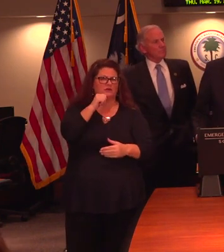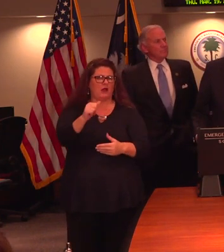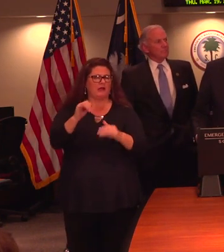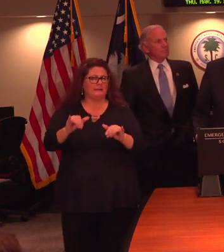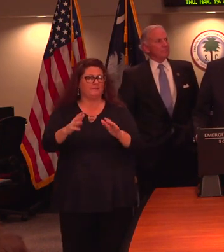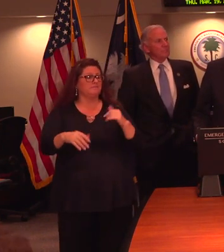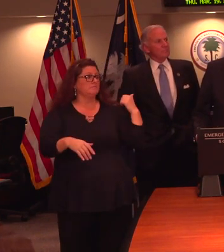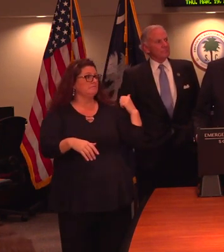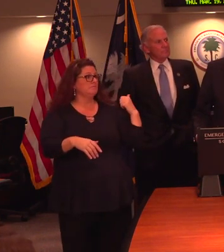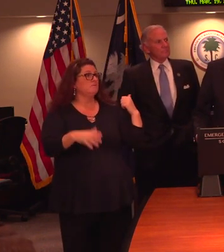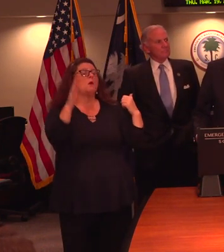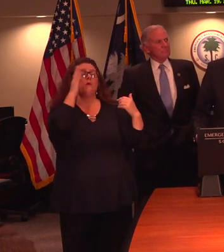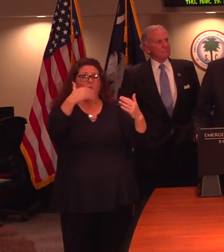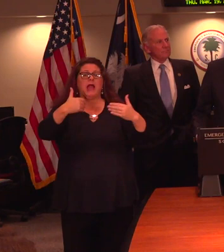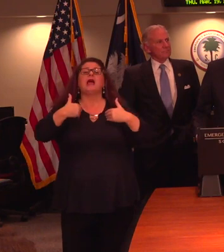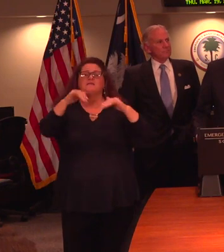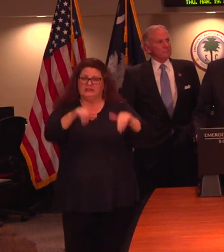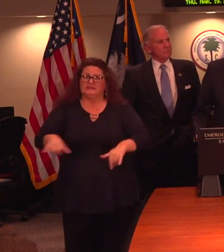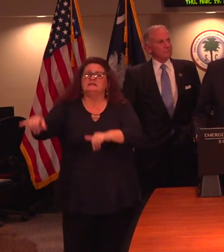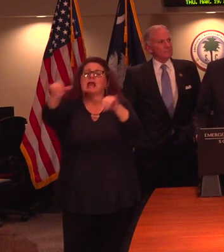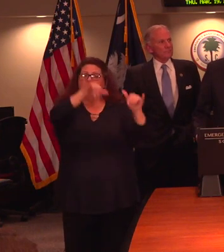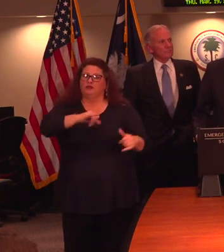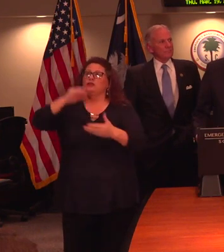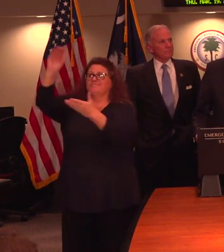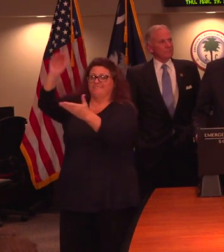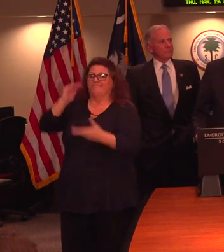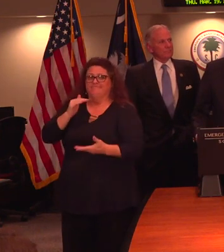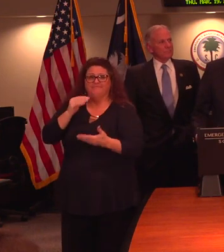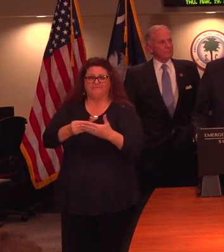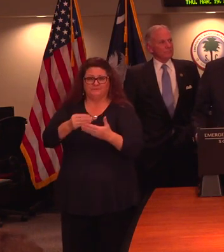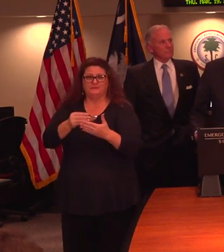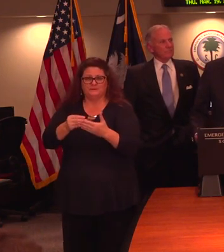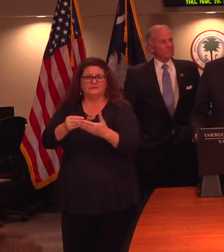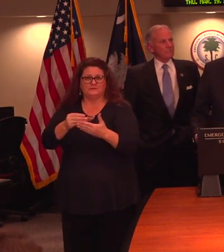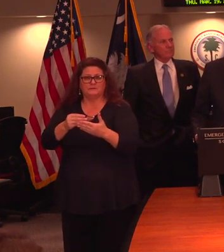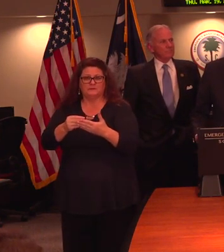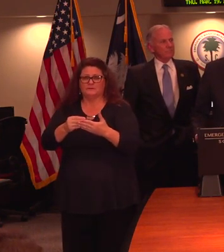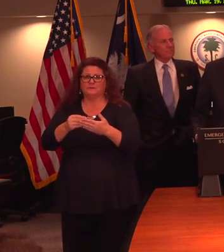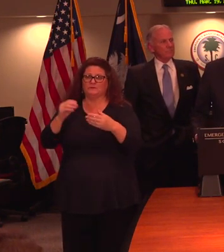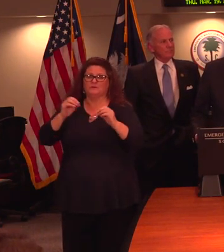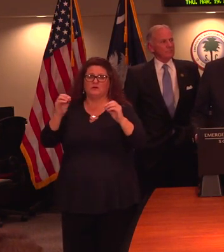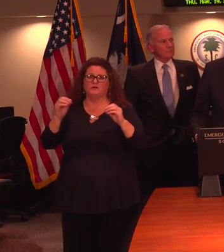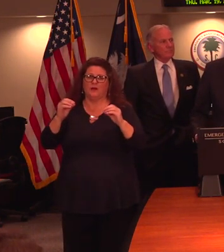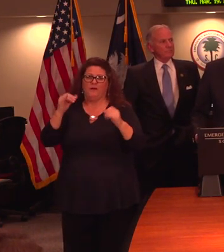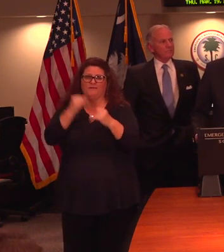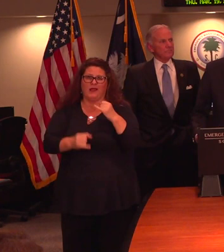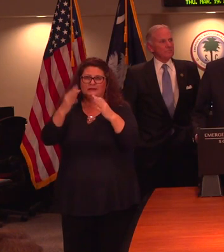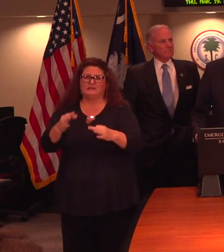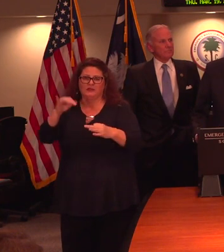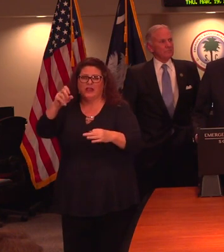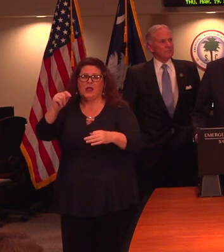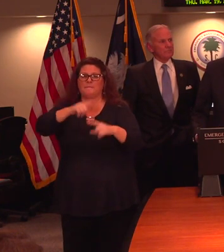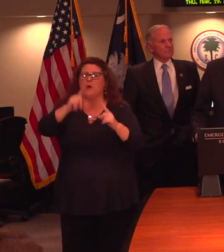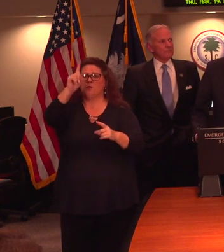We know that we will get the standard allocation coming to us, is what we understand. There's nothing final. Of the $1